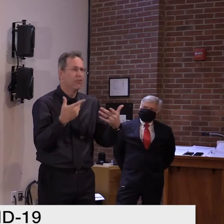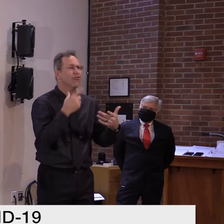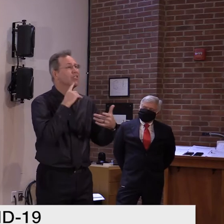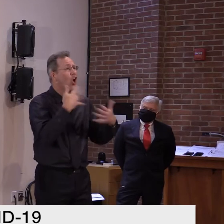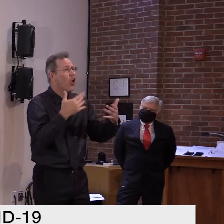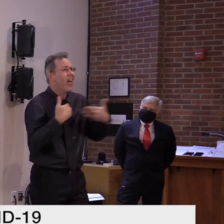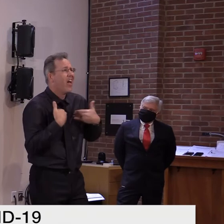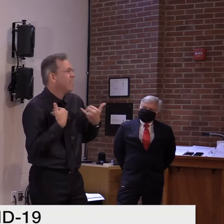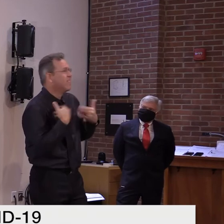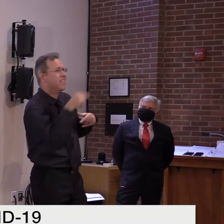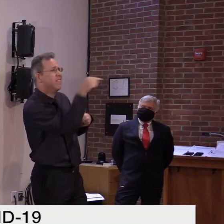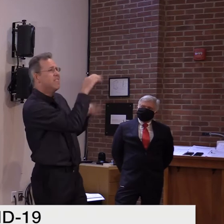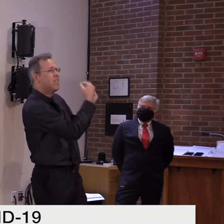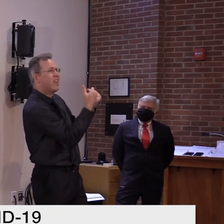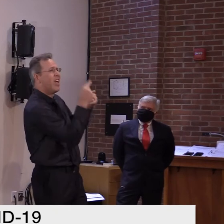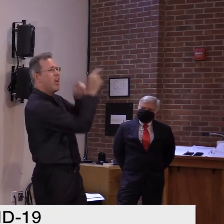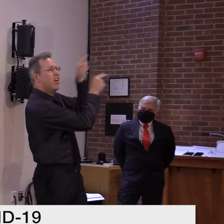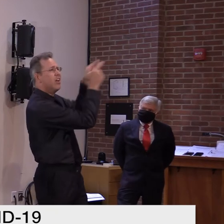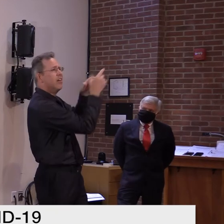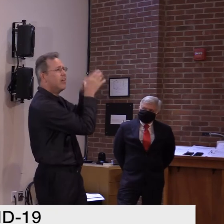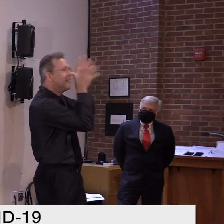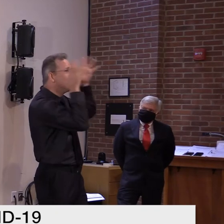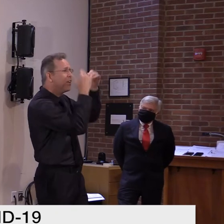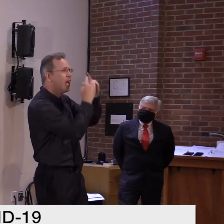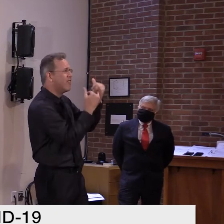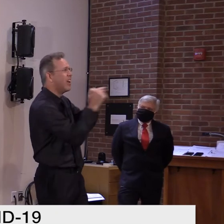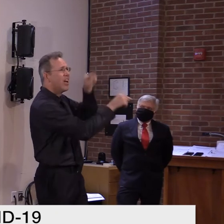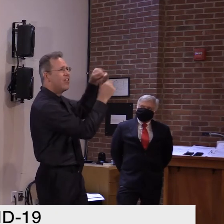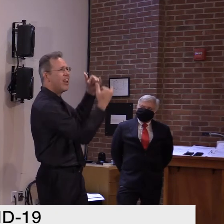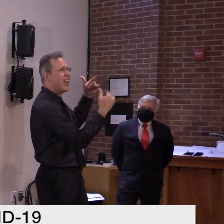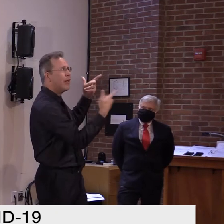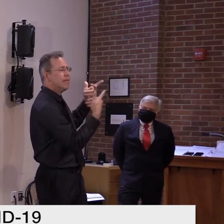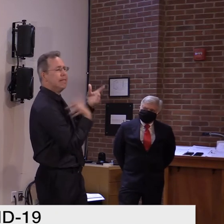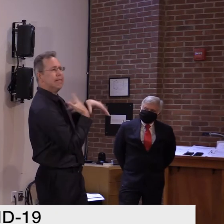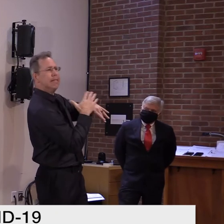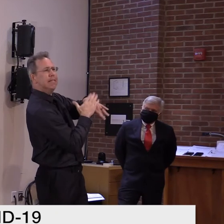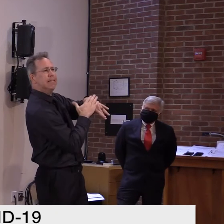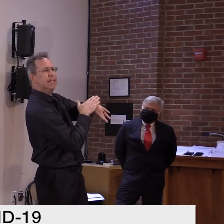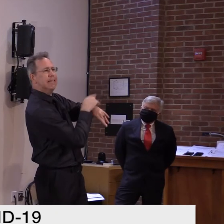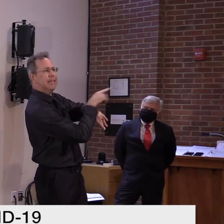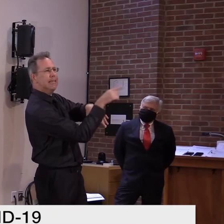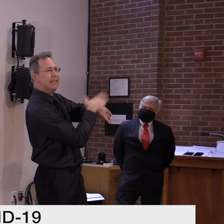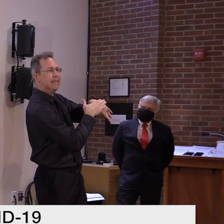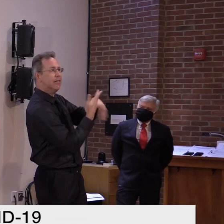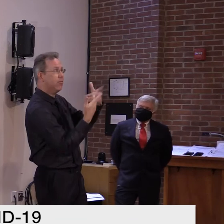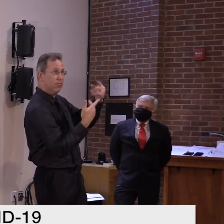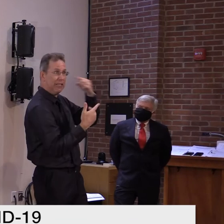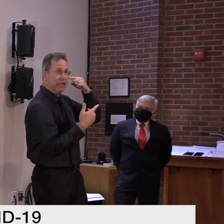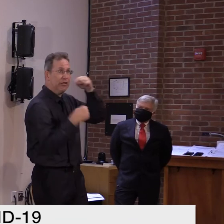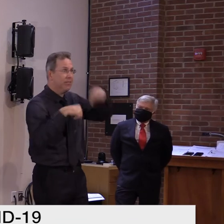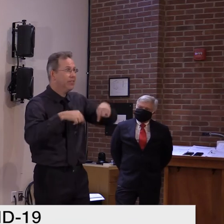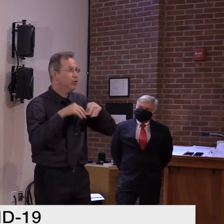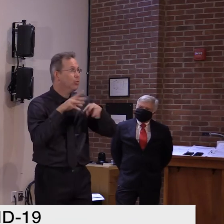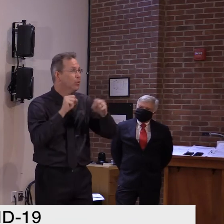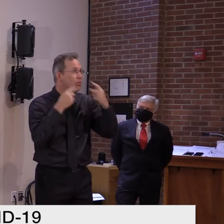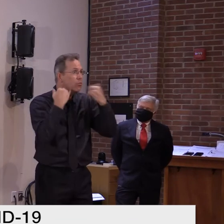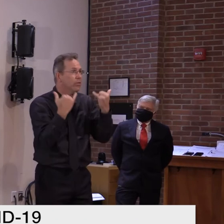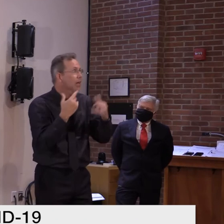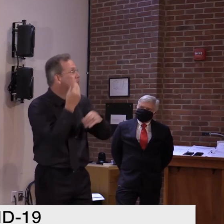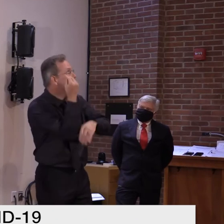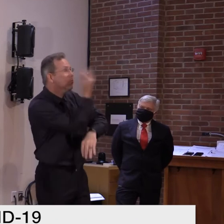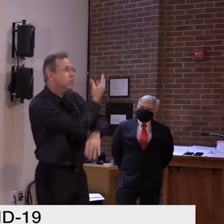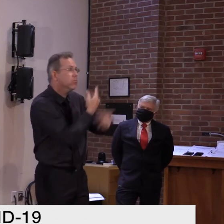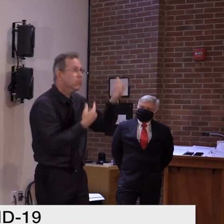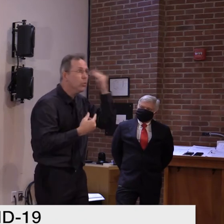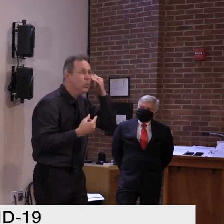anticipate many of them have already gone, are not going to get this information, uh, before, uh, before. Well,